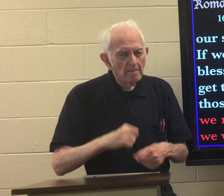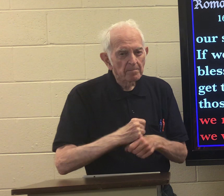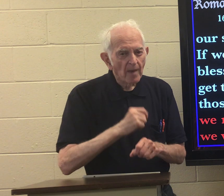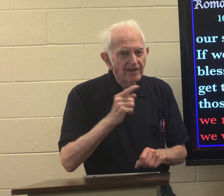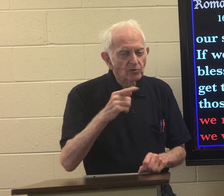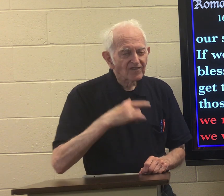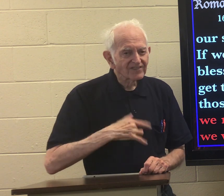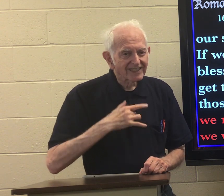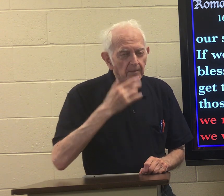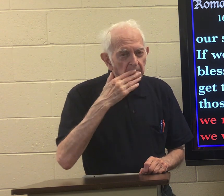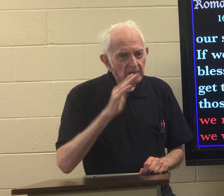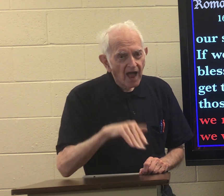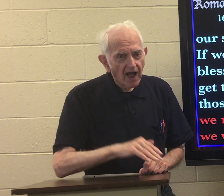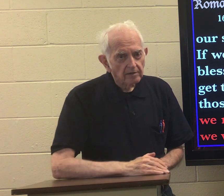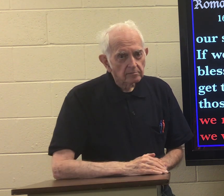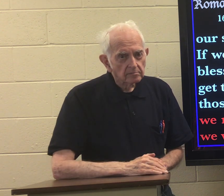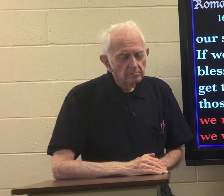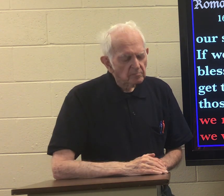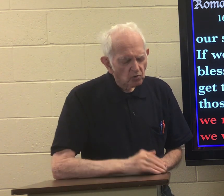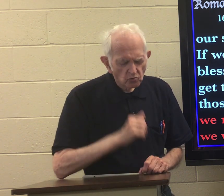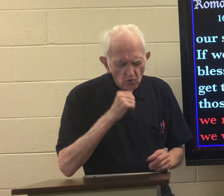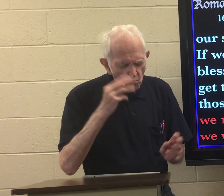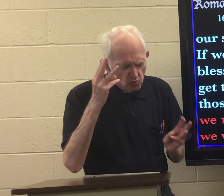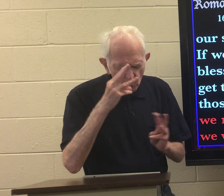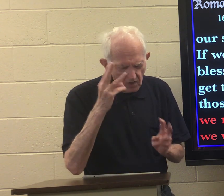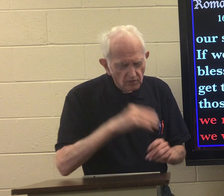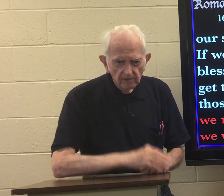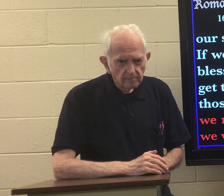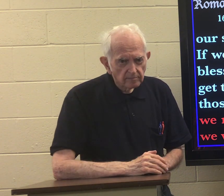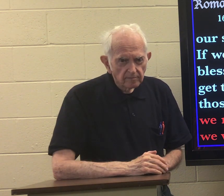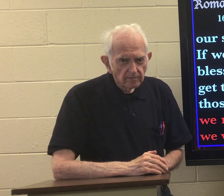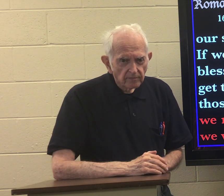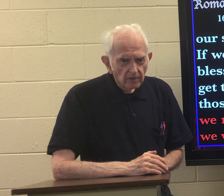and make you feel bad don't worry about it